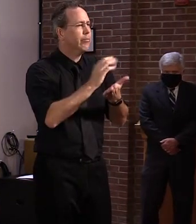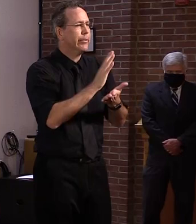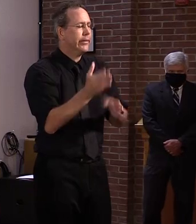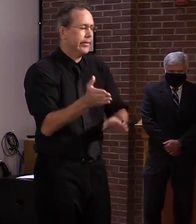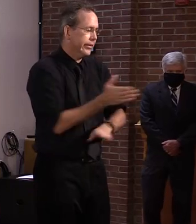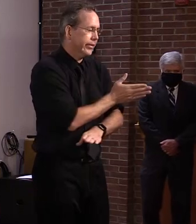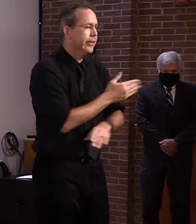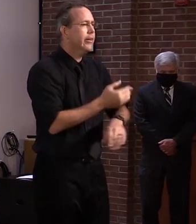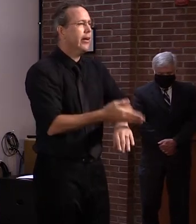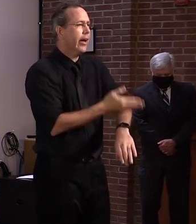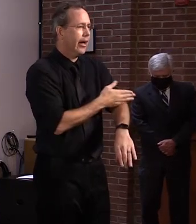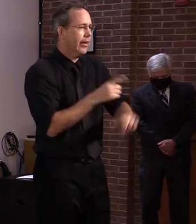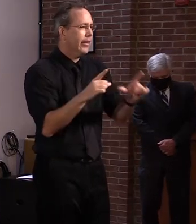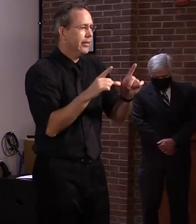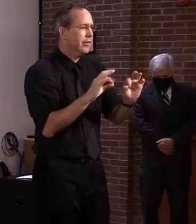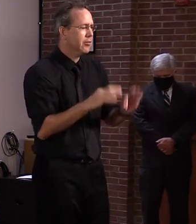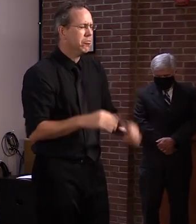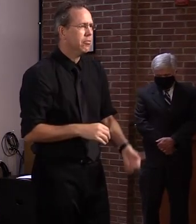Erin VT Digger.